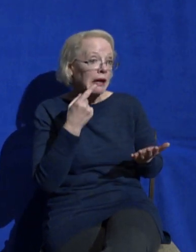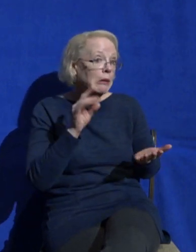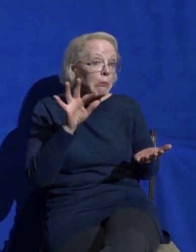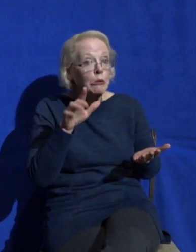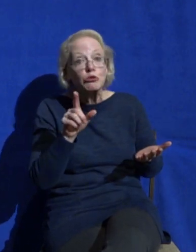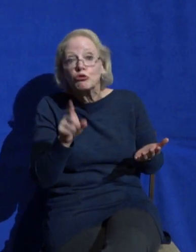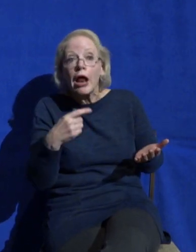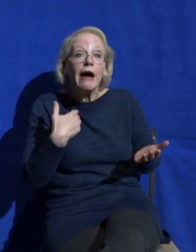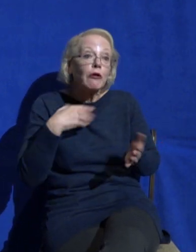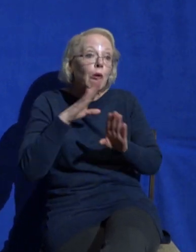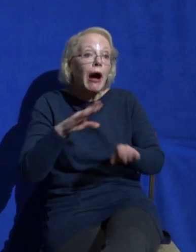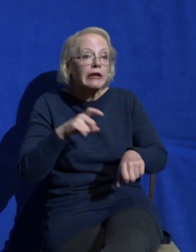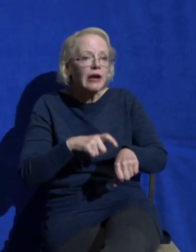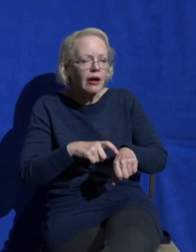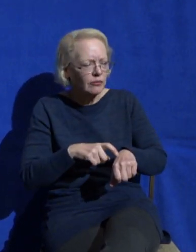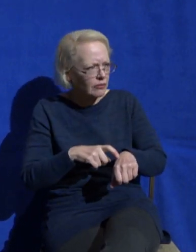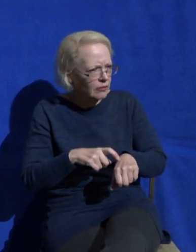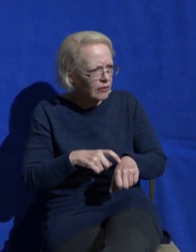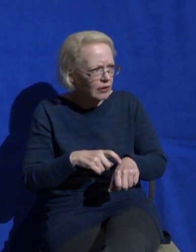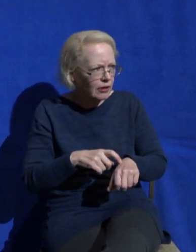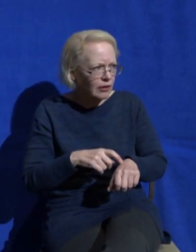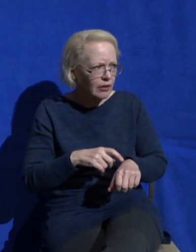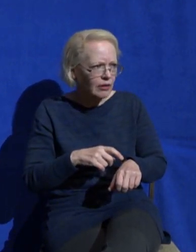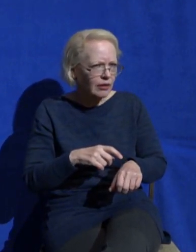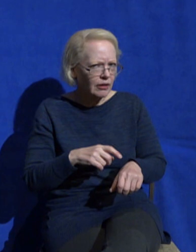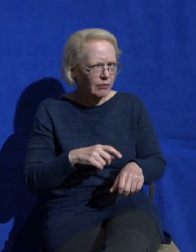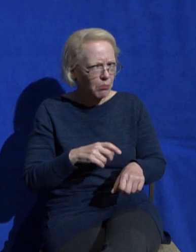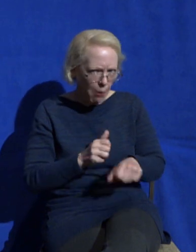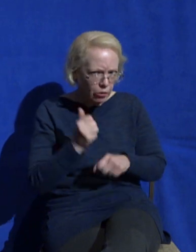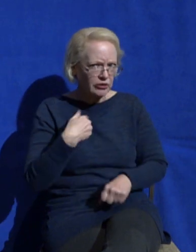but I think most of us as Christians we know we should have a daily quiet time